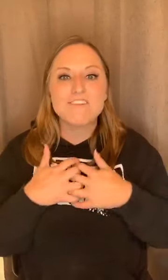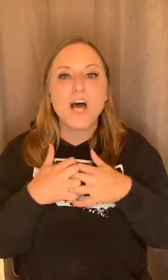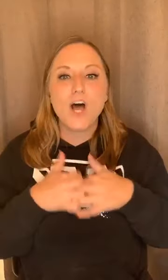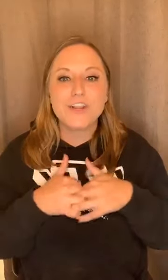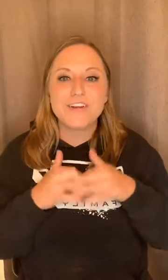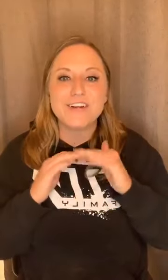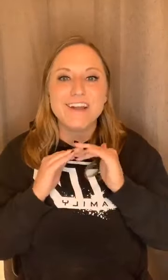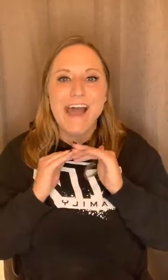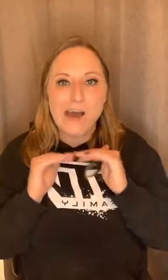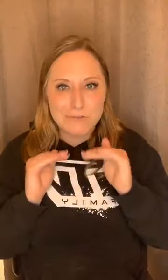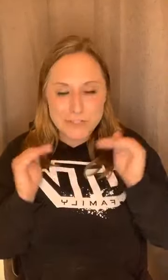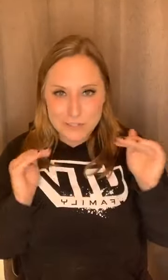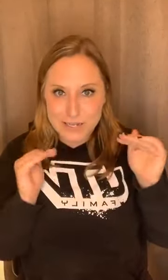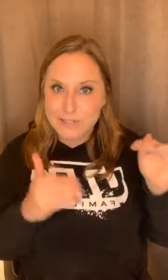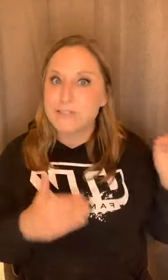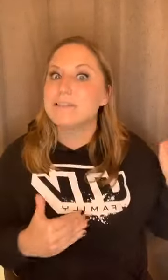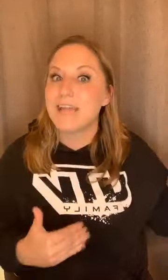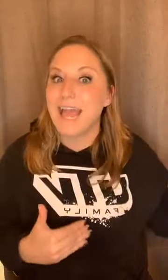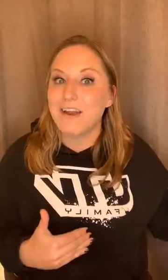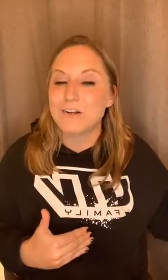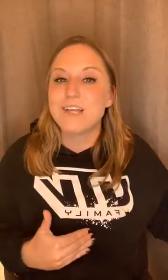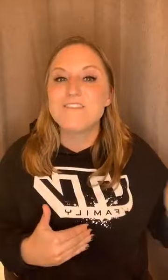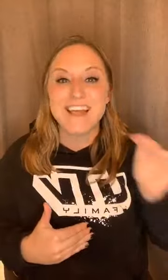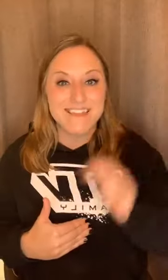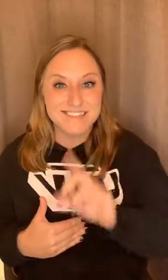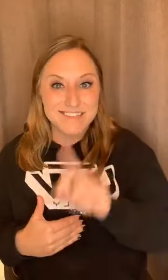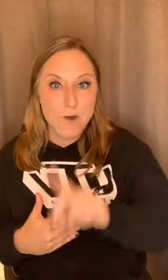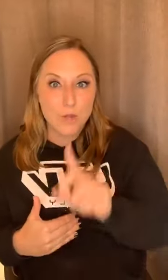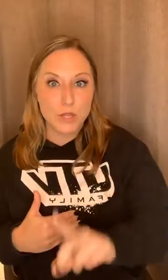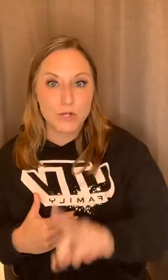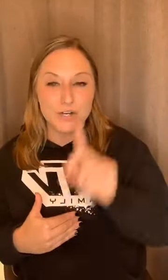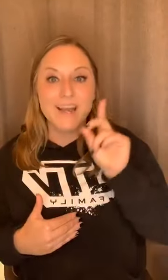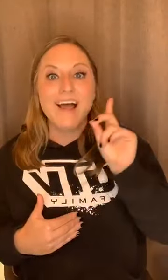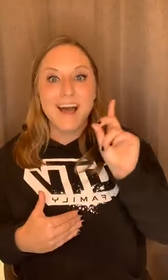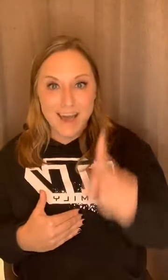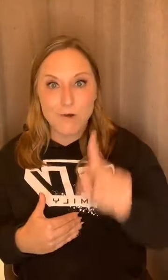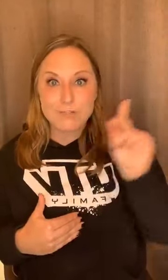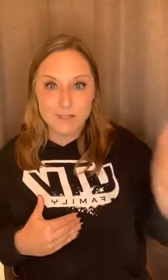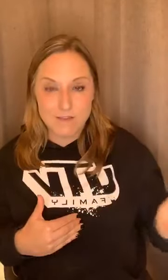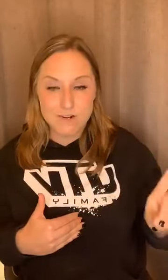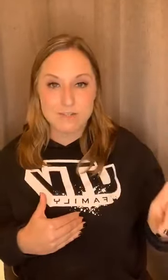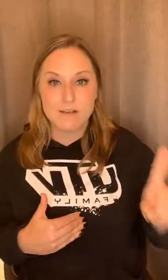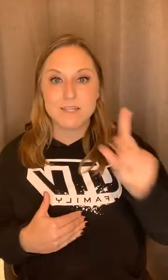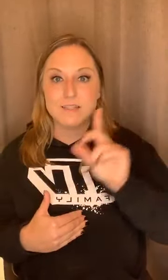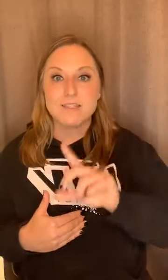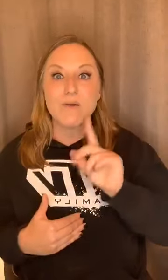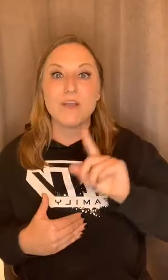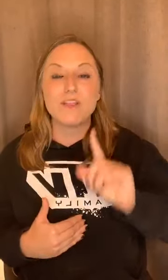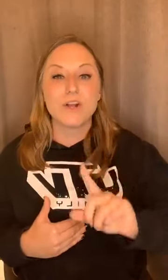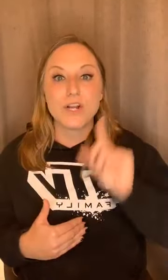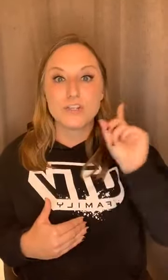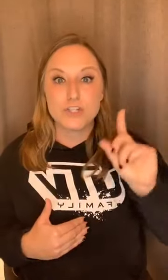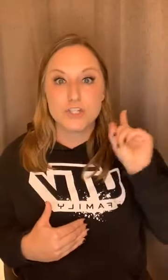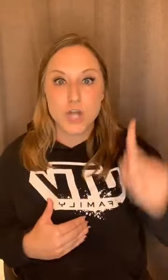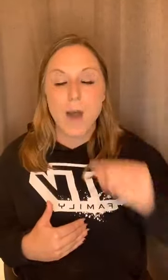to unlearn how to, to hate ourselves. And this is how we learn how to love ourselves. And this is how we learn to stop